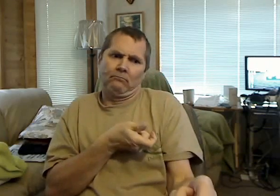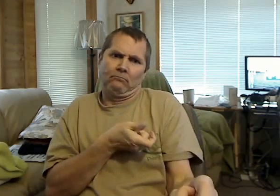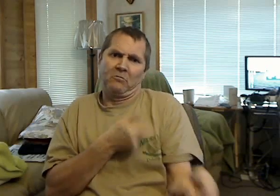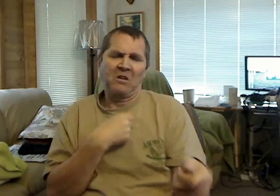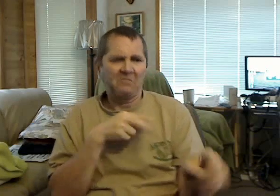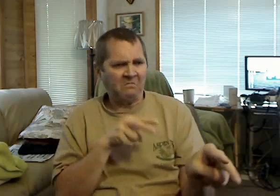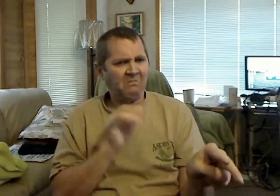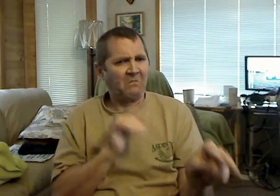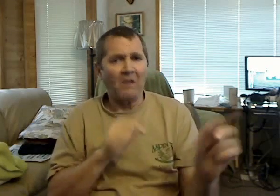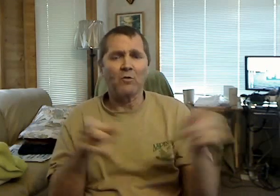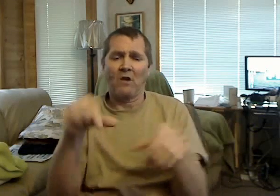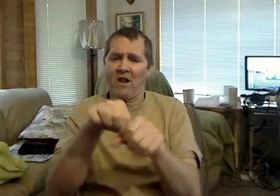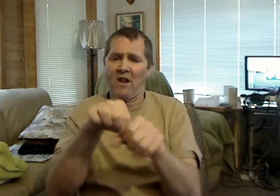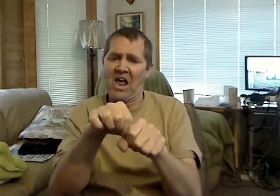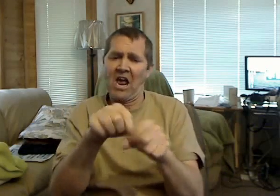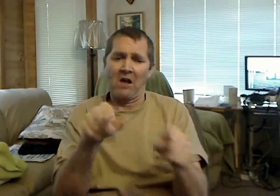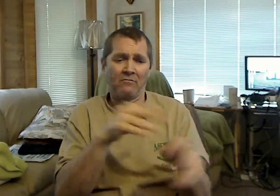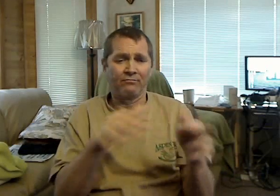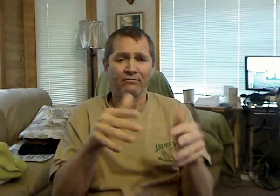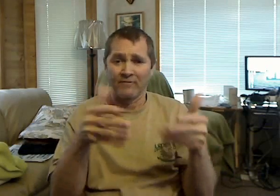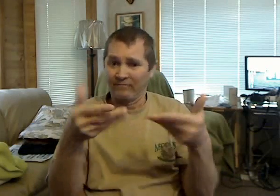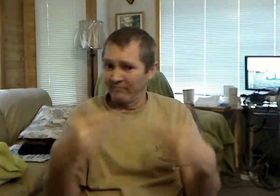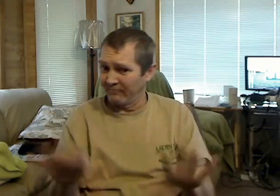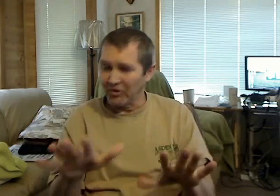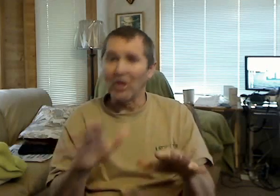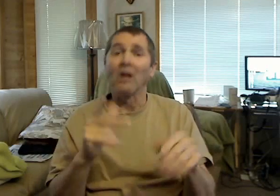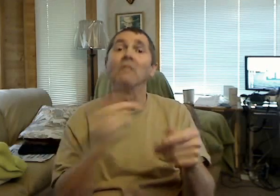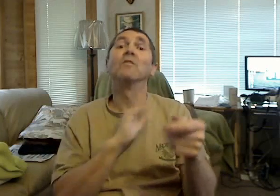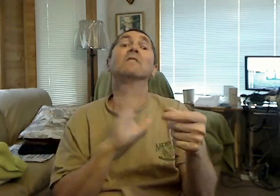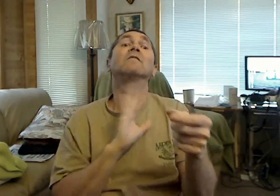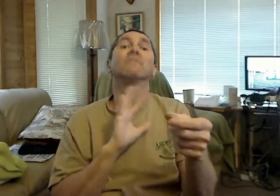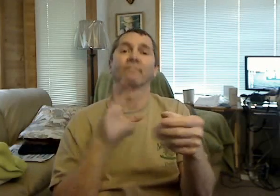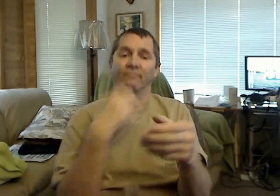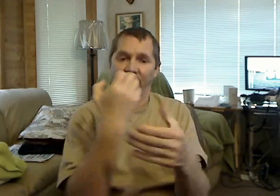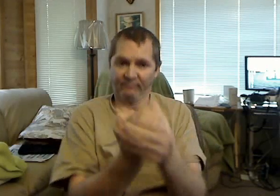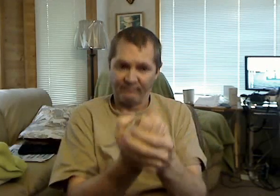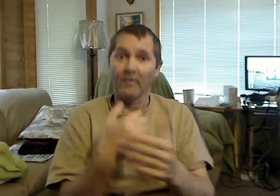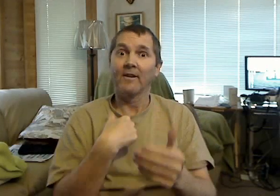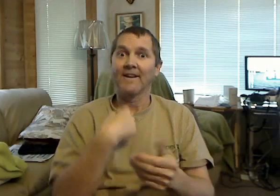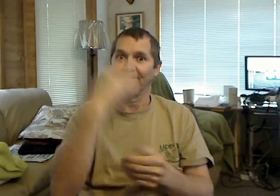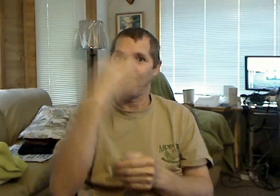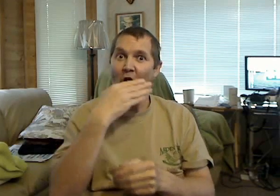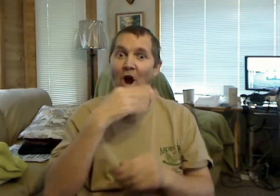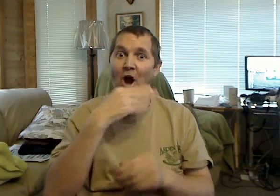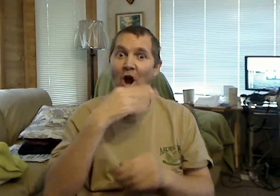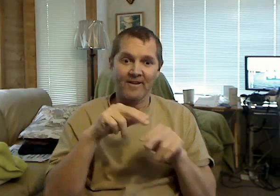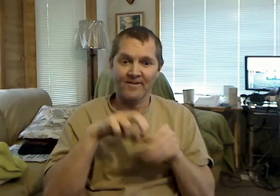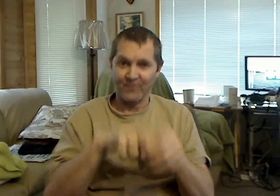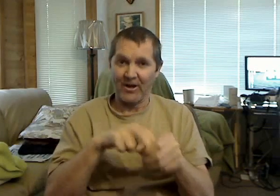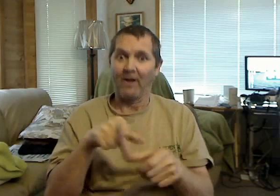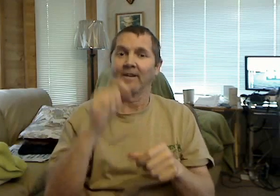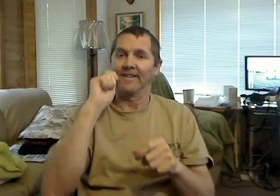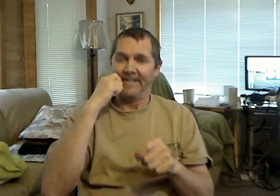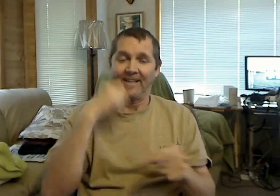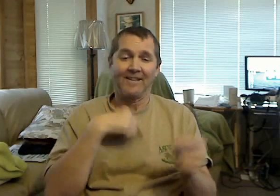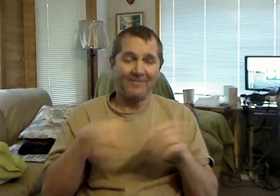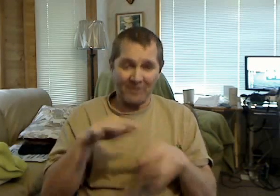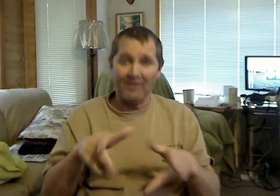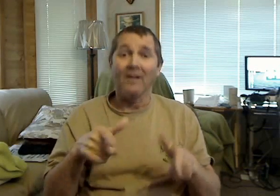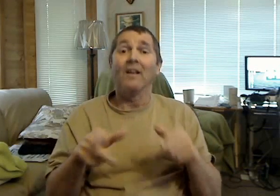Tell your doctor if you develop severe muscle, bone, or joint pain, or if you have dental problems, as rarely jaw problems have been reported. The most common side effects include